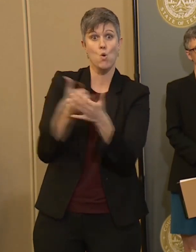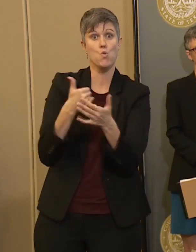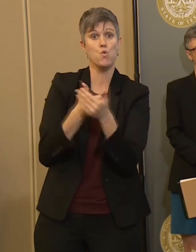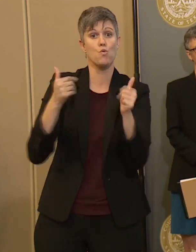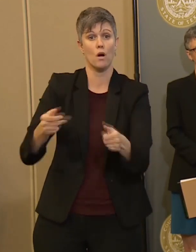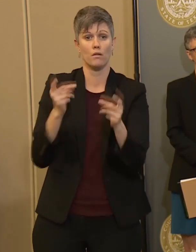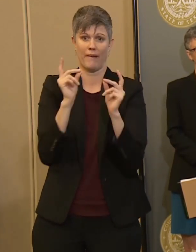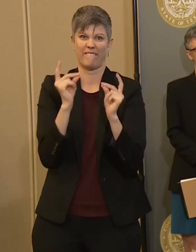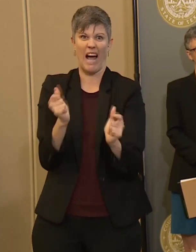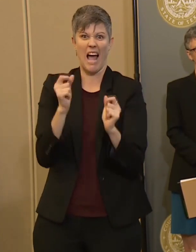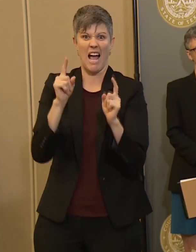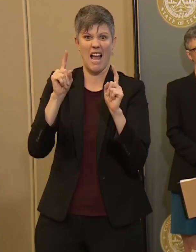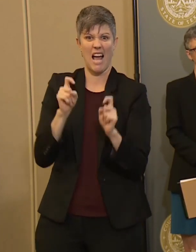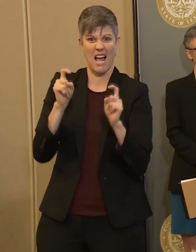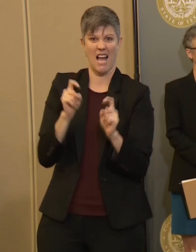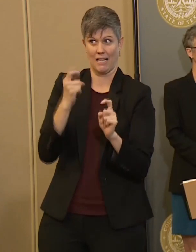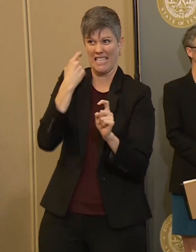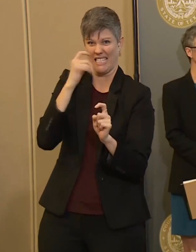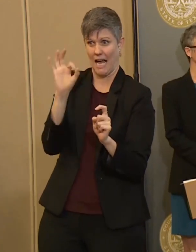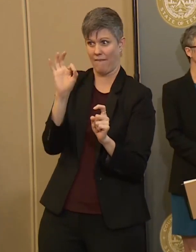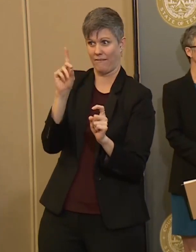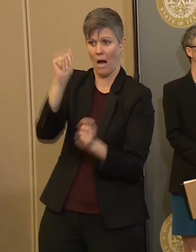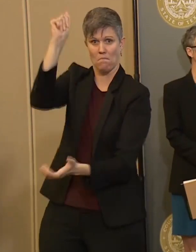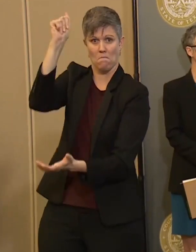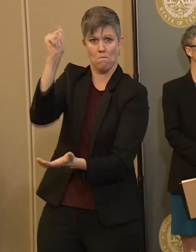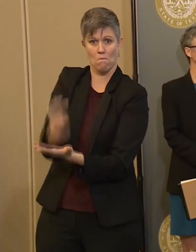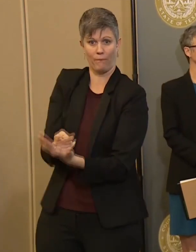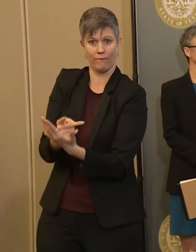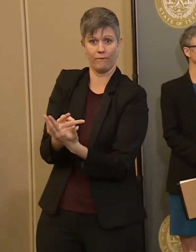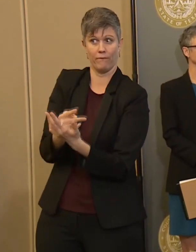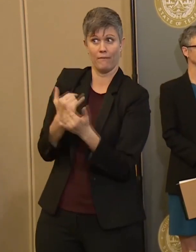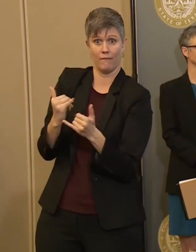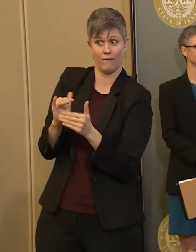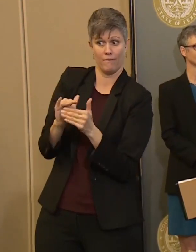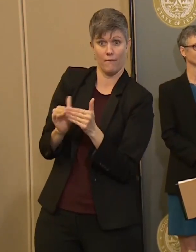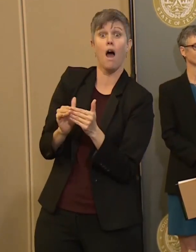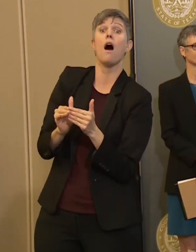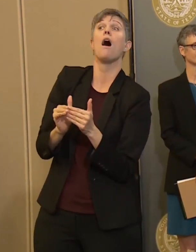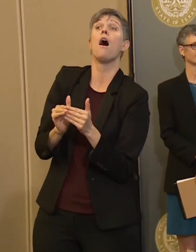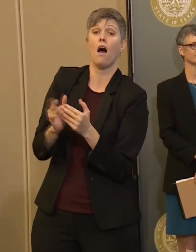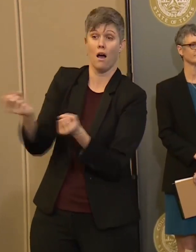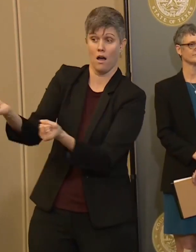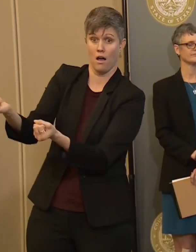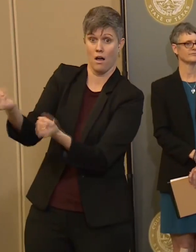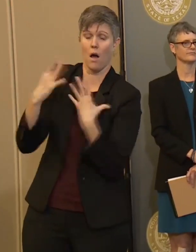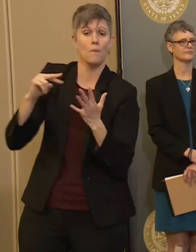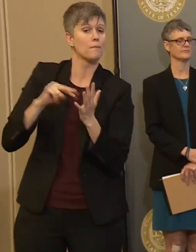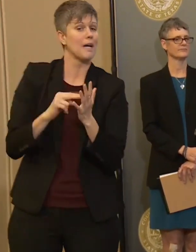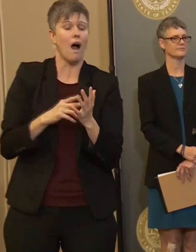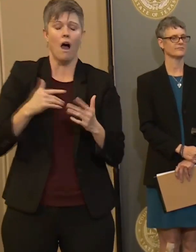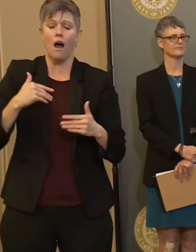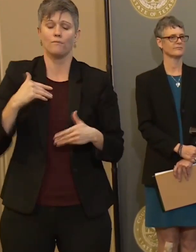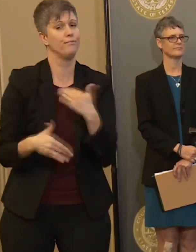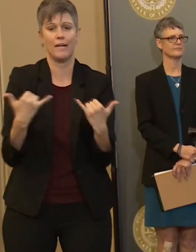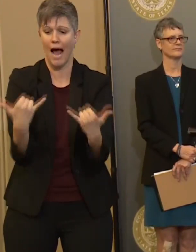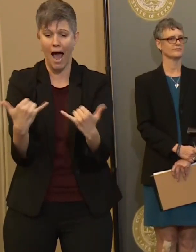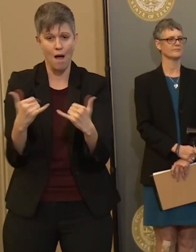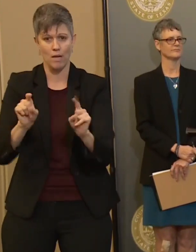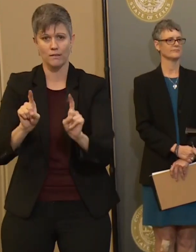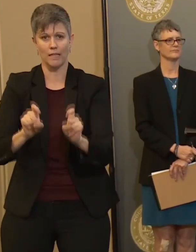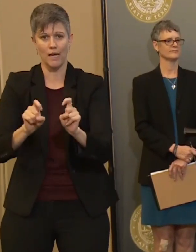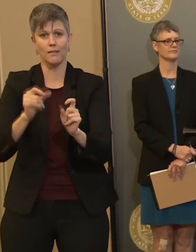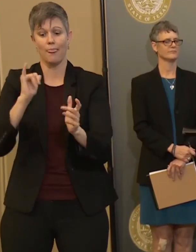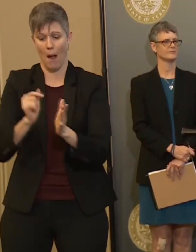with emergency use authorization, which will give us a, what we call a point of care testing, available primarily right now in